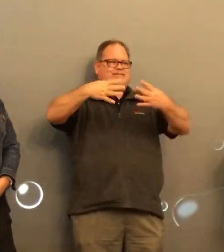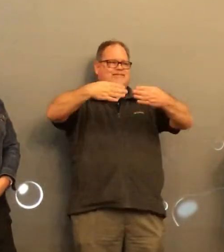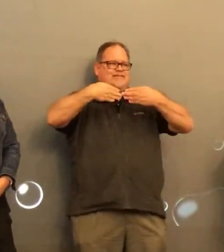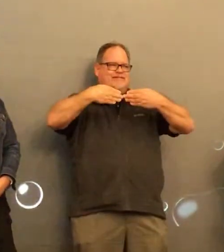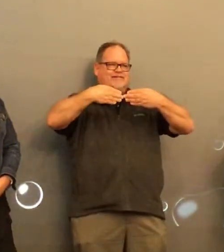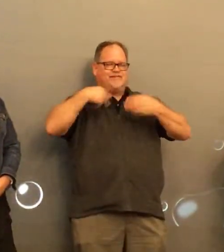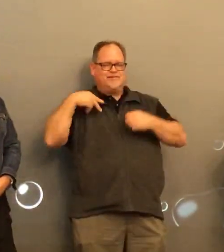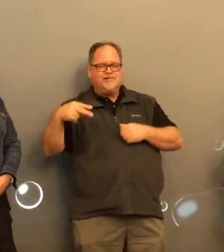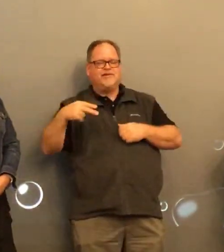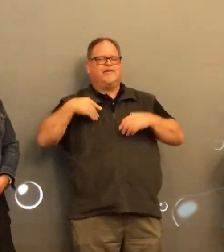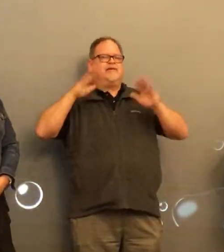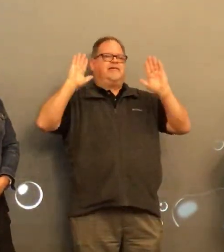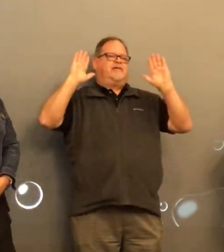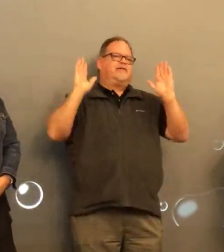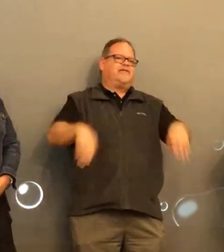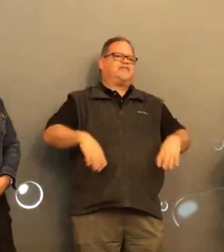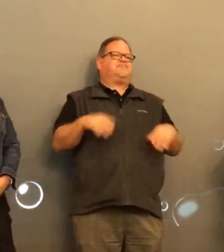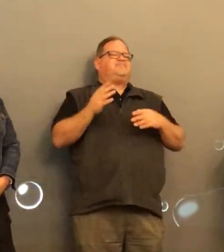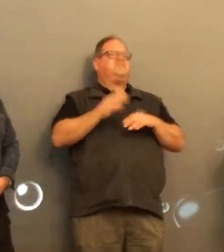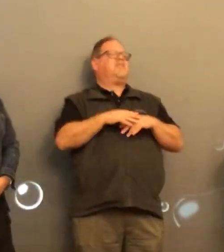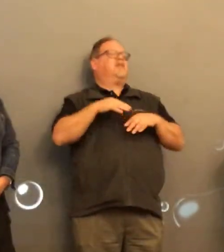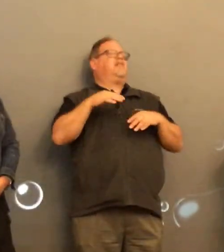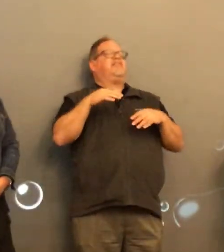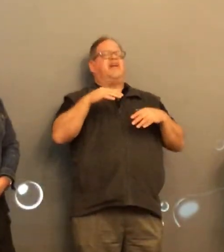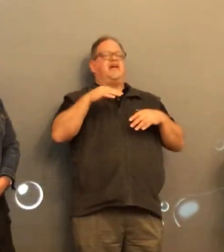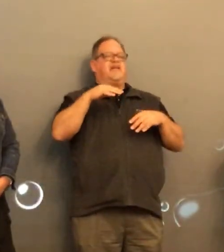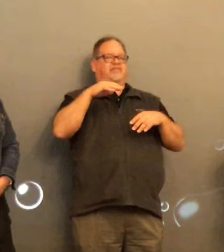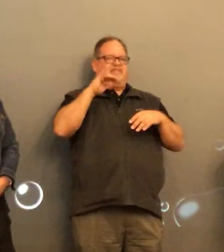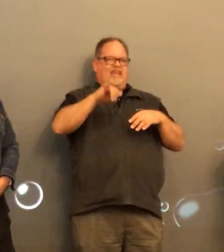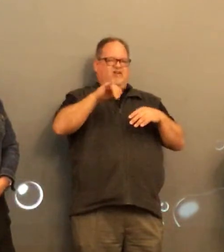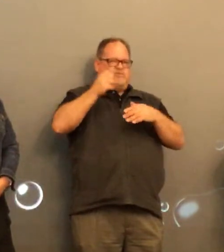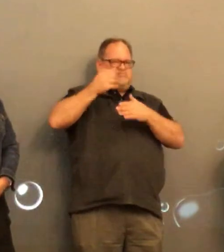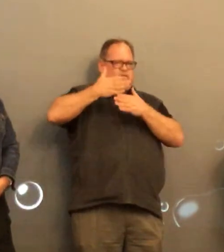and i ended up getting a really bad dent to the right side of my car